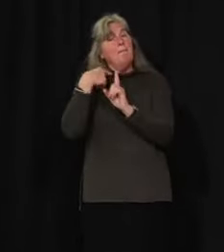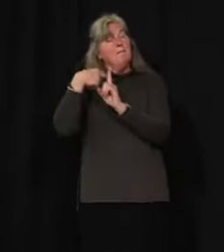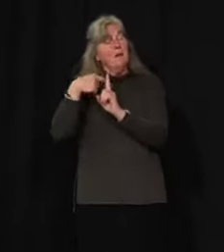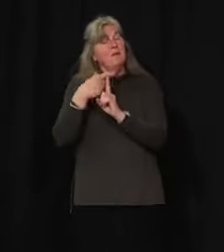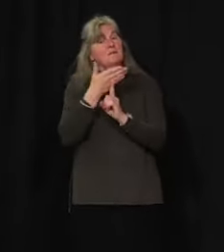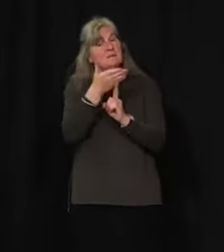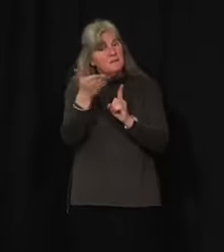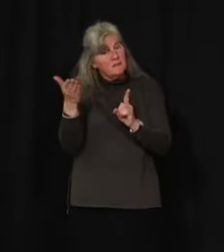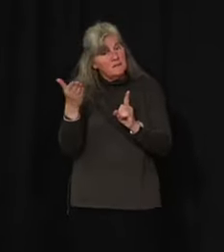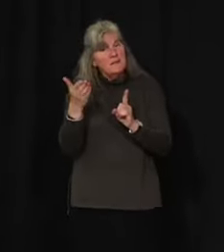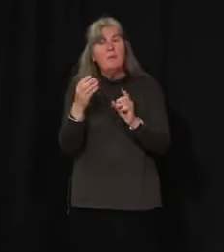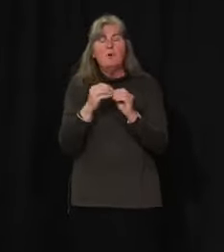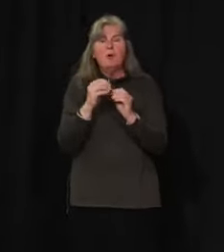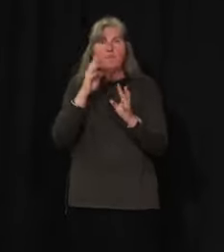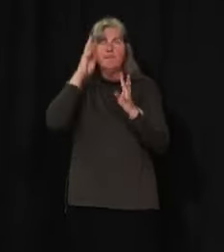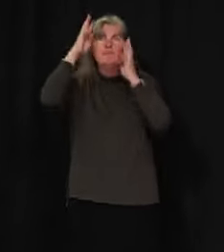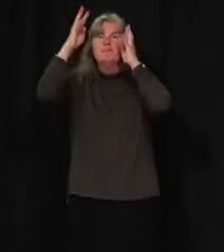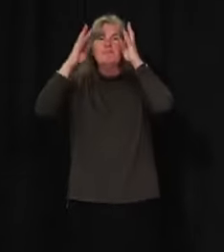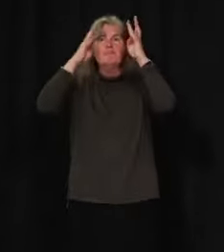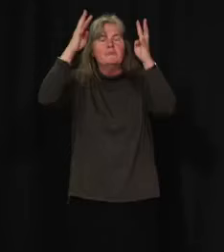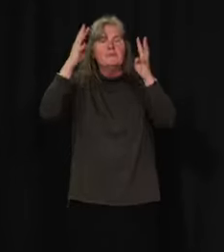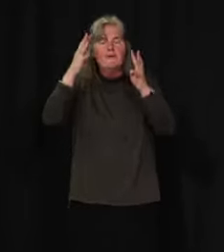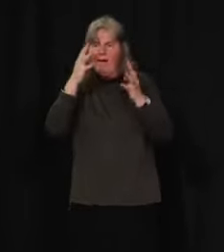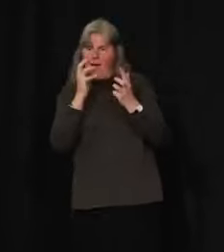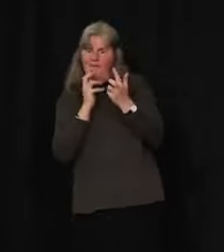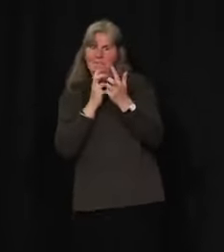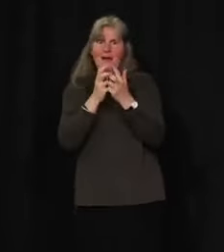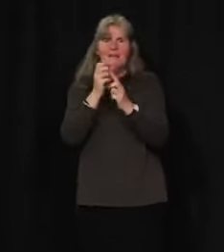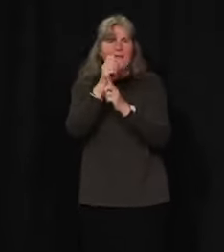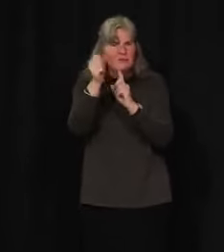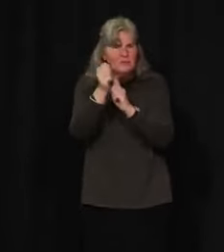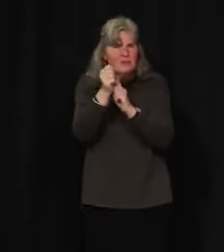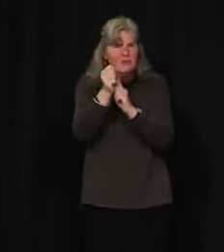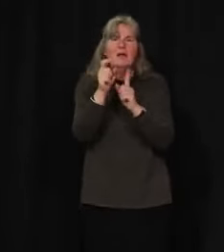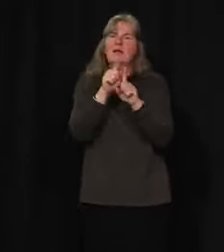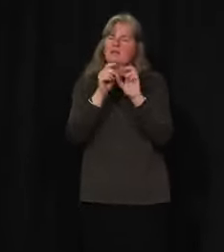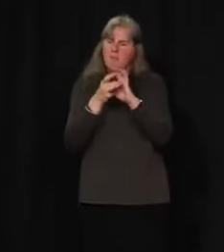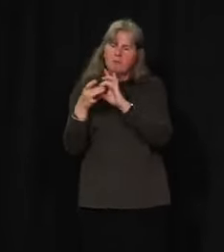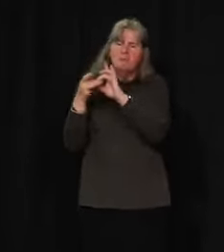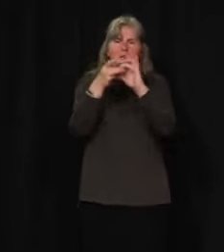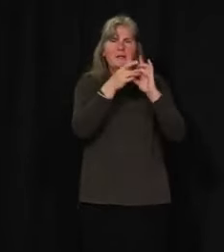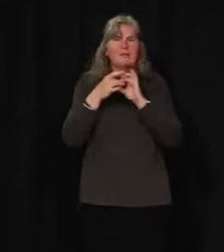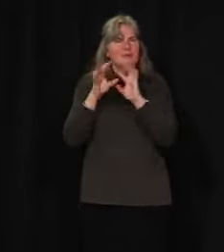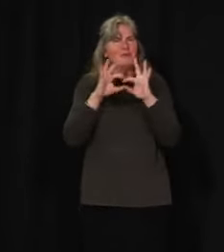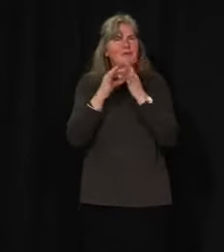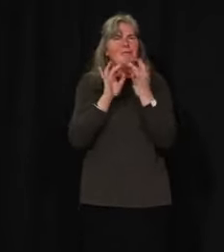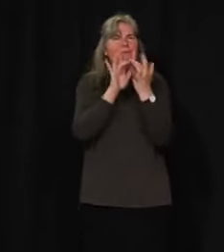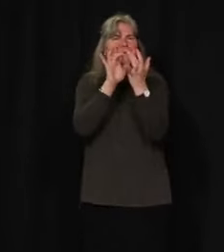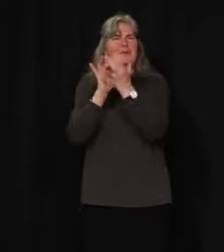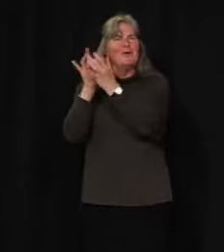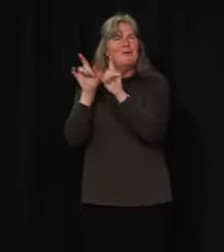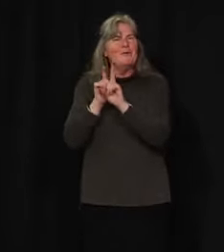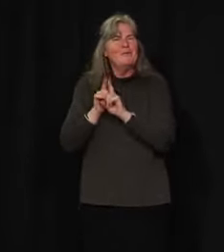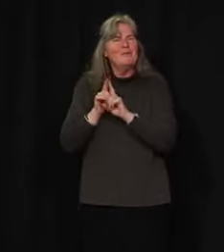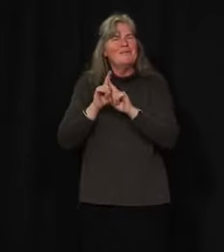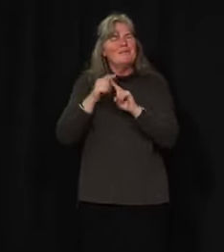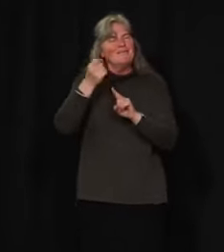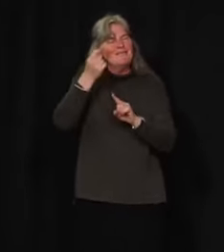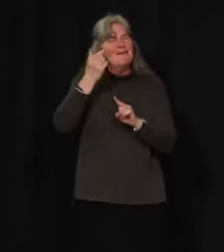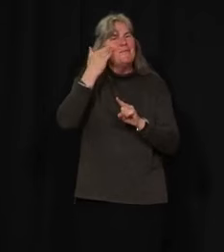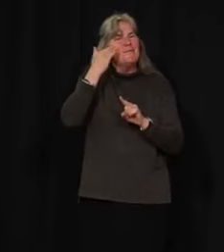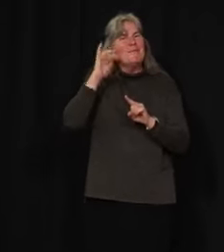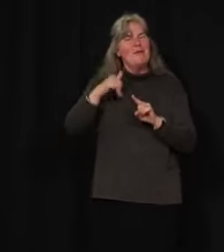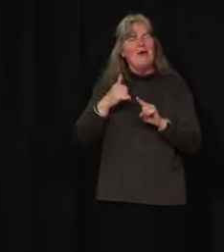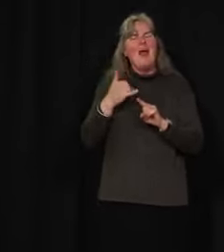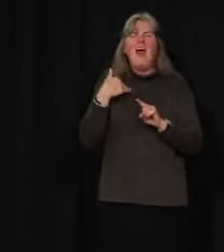innovation, and for some, increased family and community connectedness. But we know that there